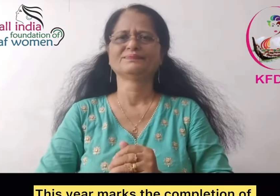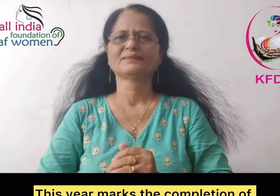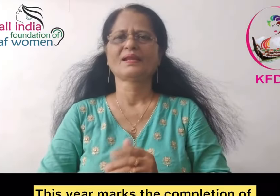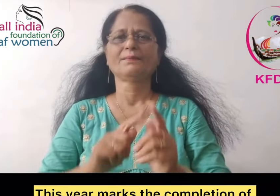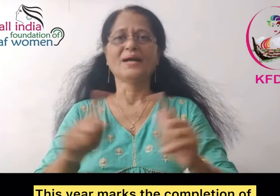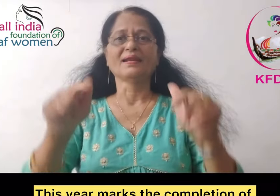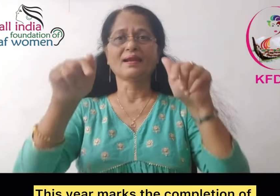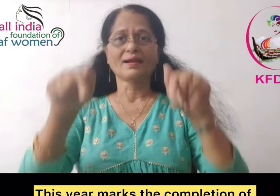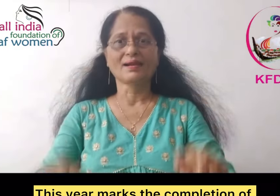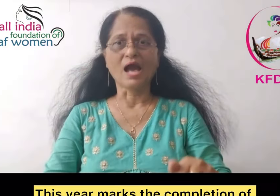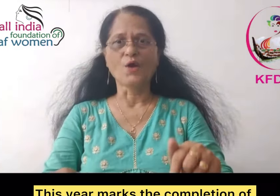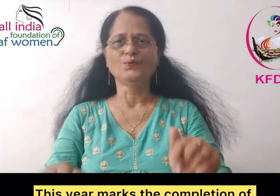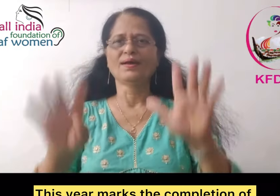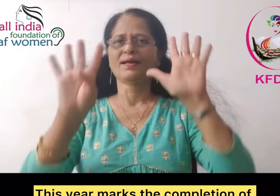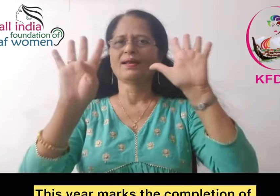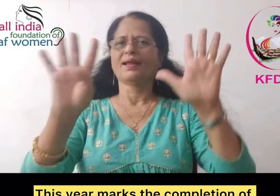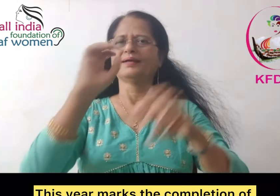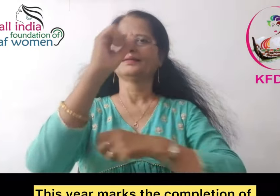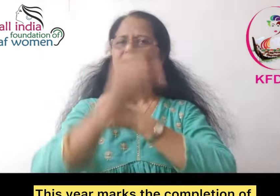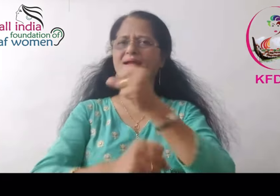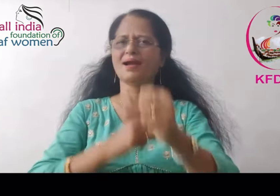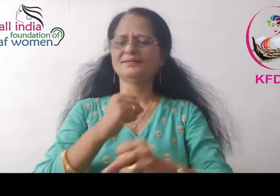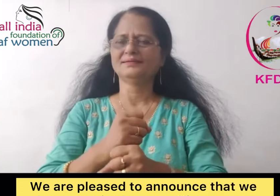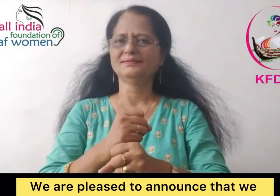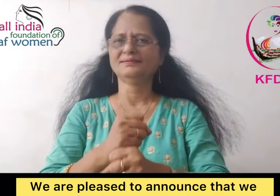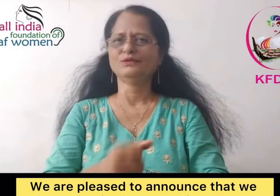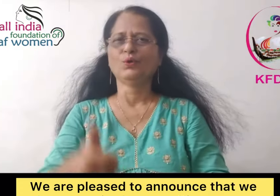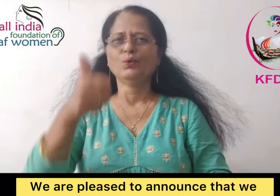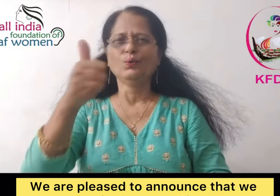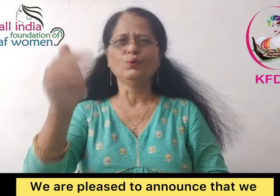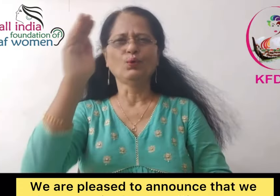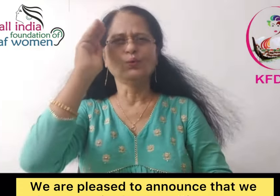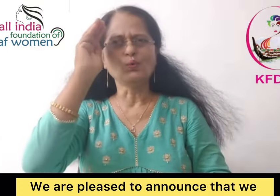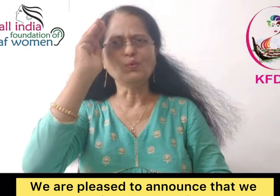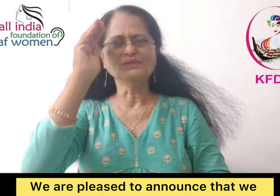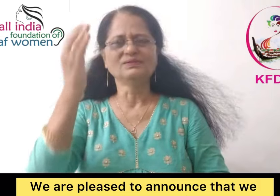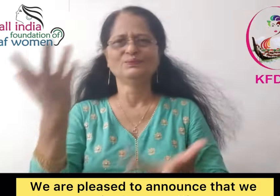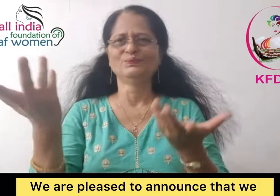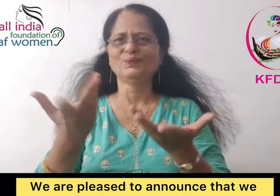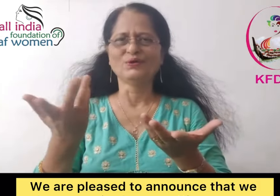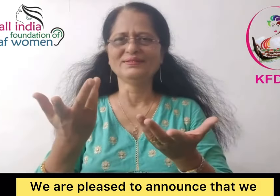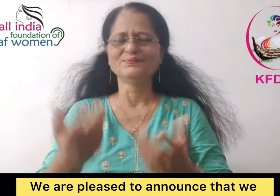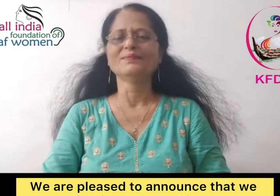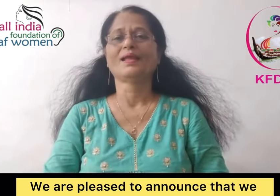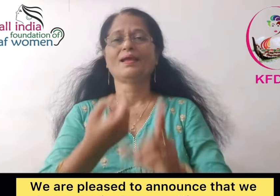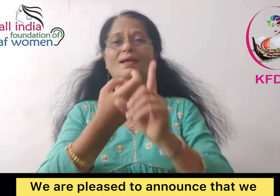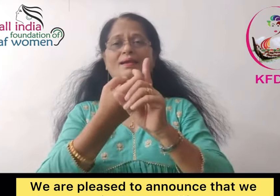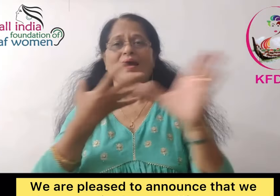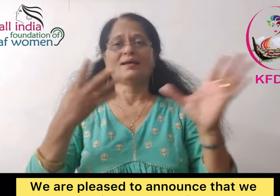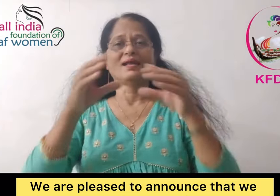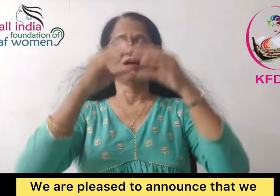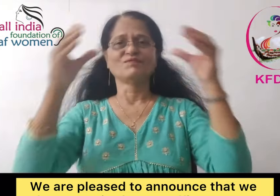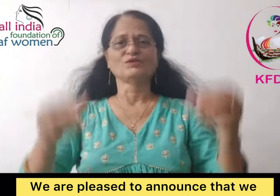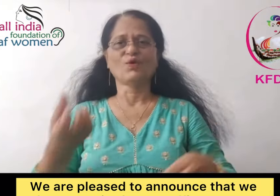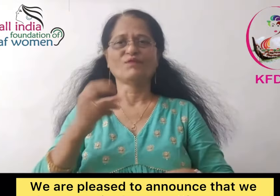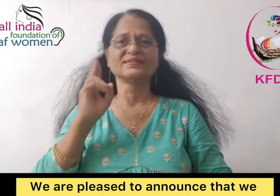This year marks the competition of 9 years since our establishment. We are pleased to announce that